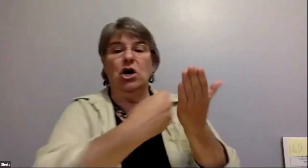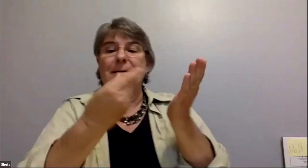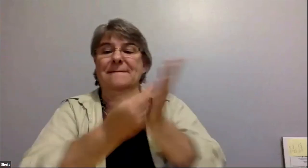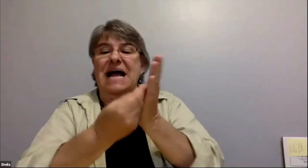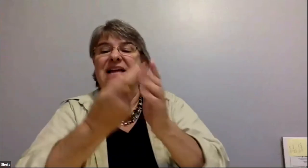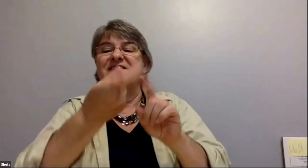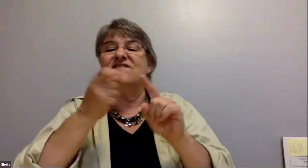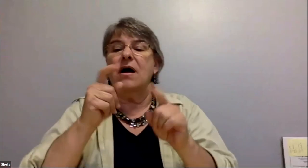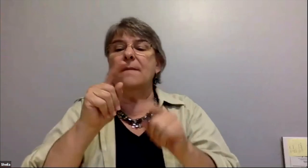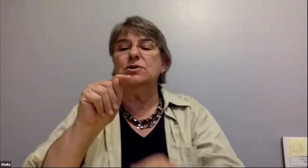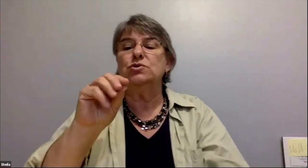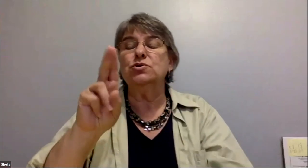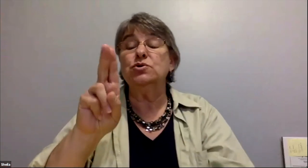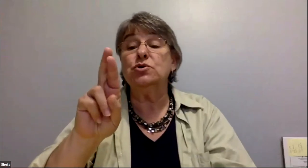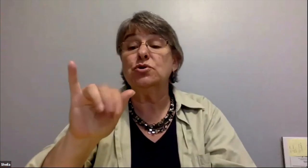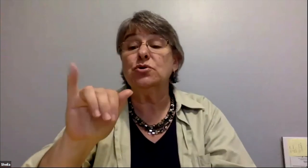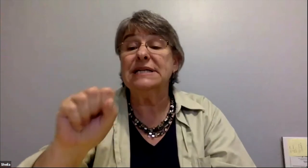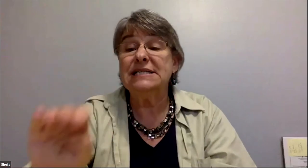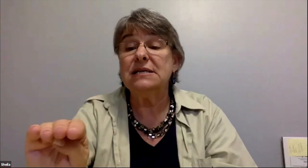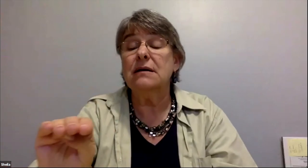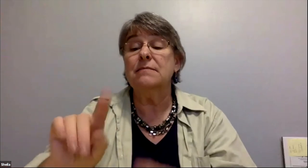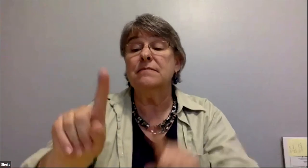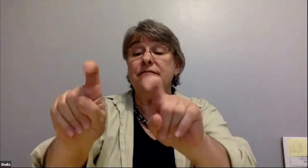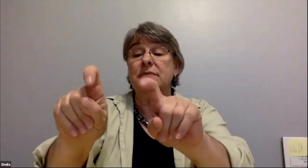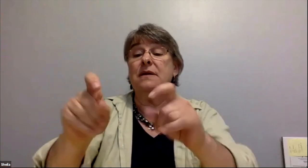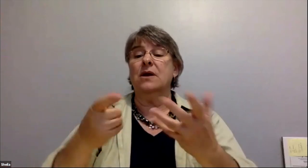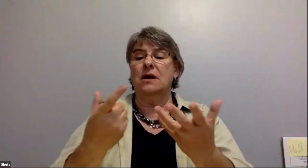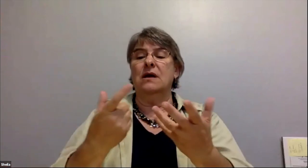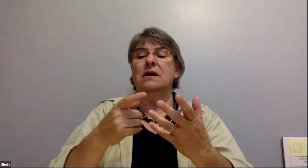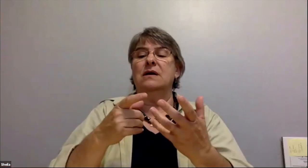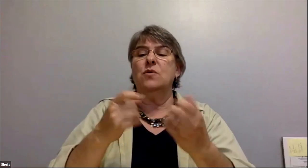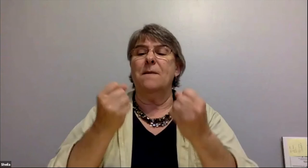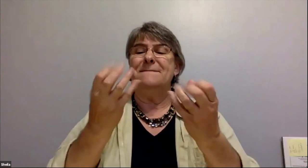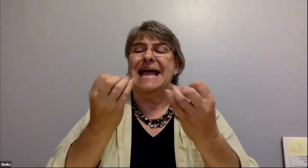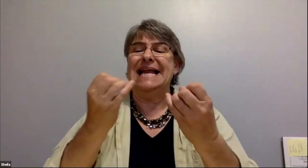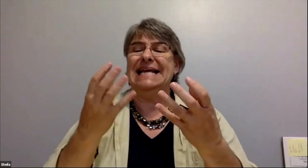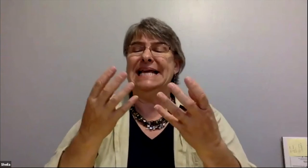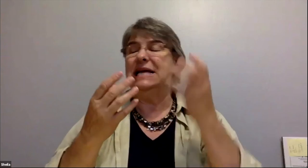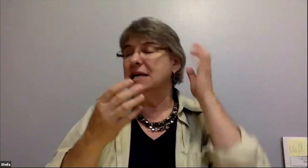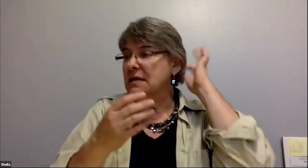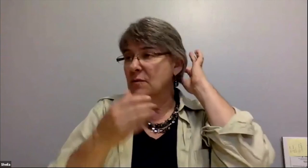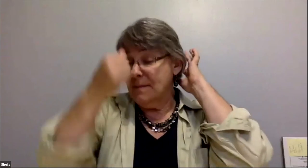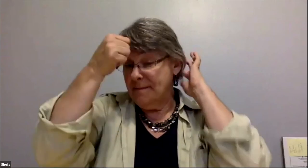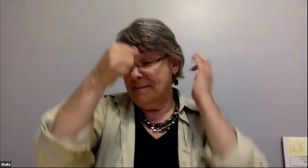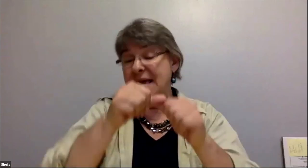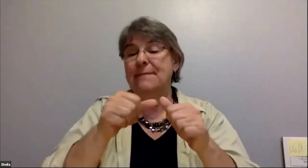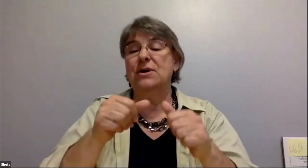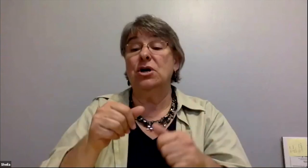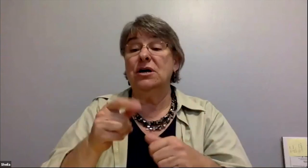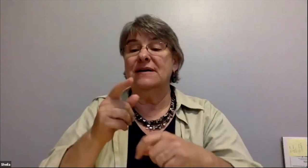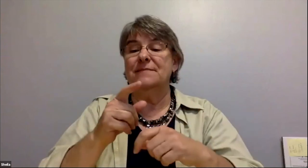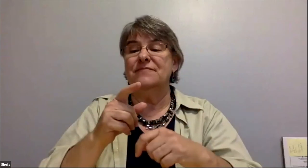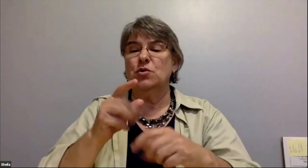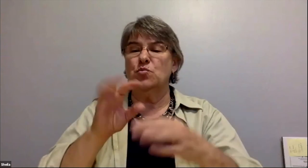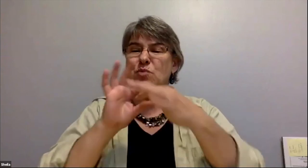feedback a lot of people relationships but the biggest thing is if you if you have a solid bank account